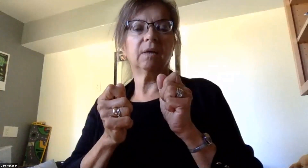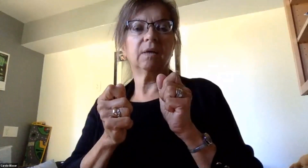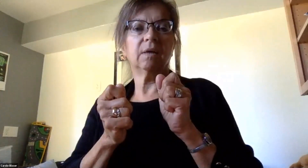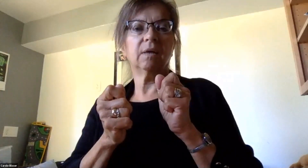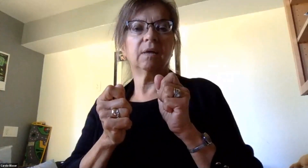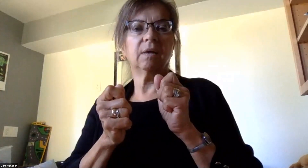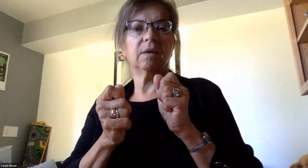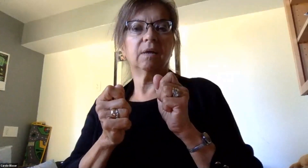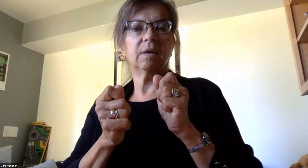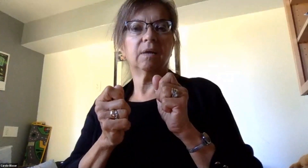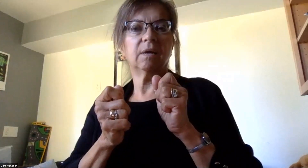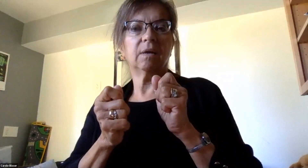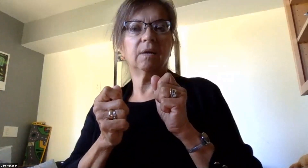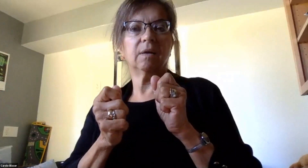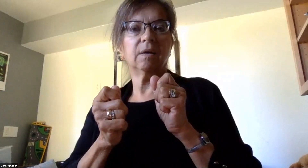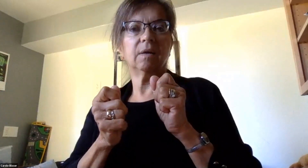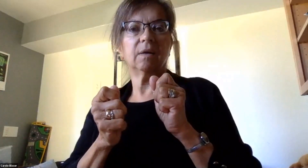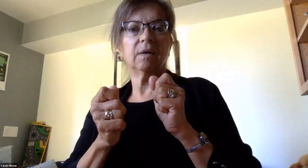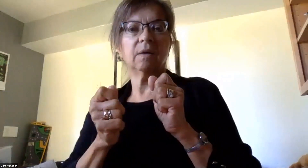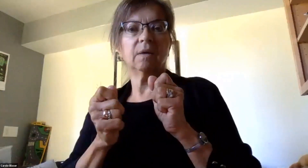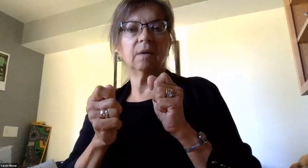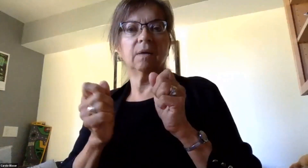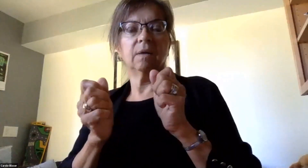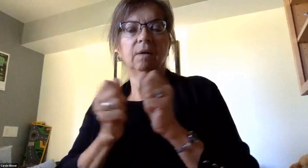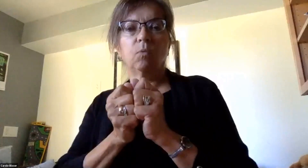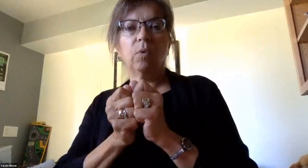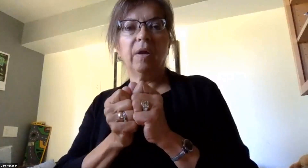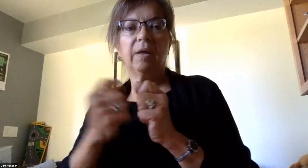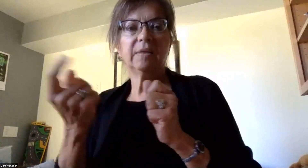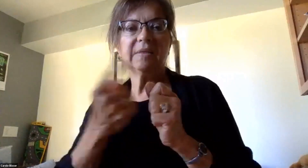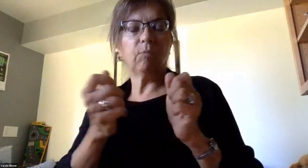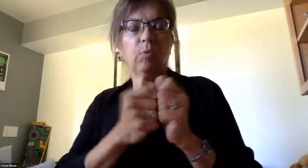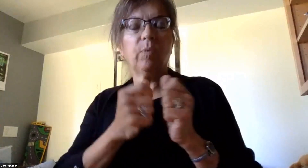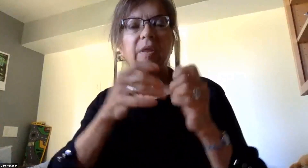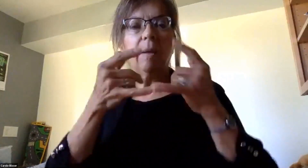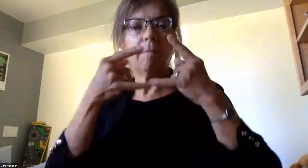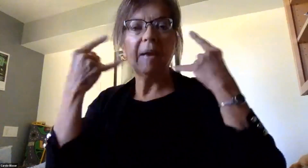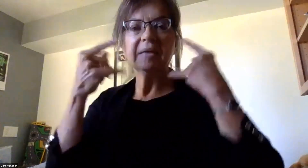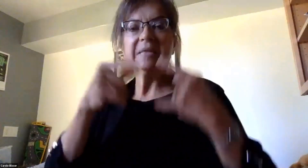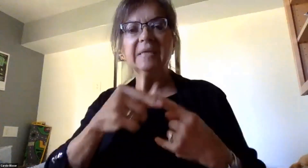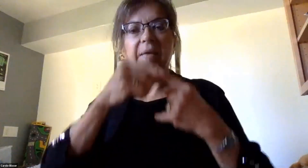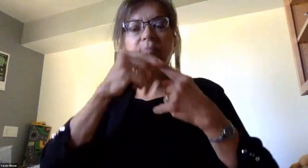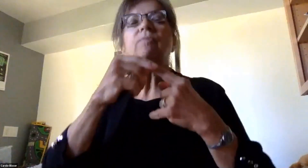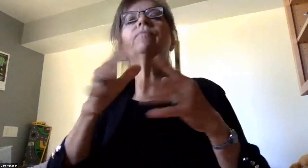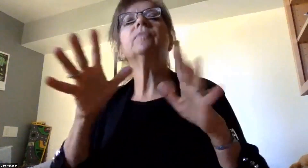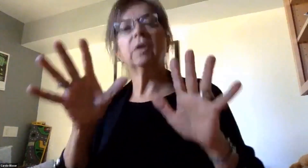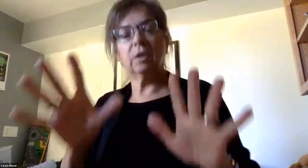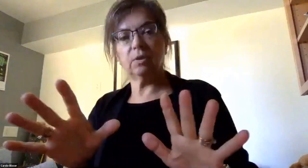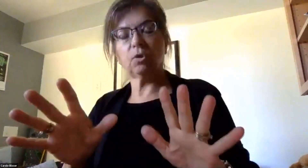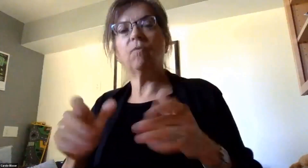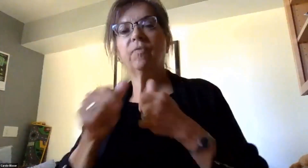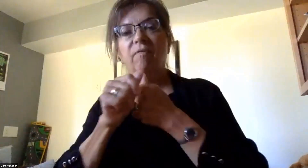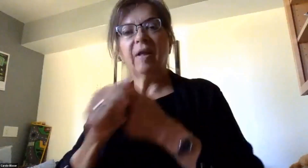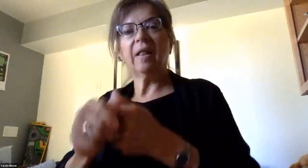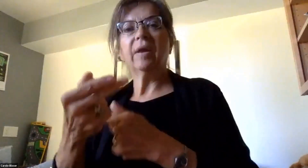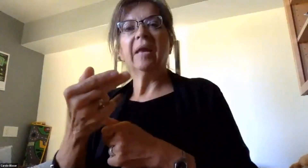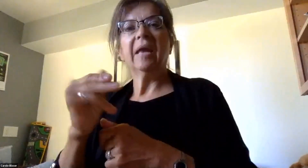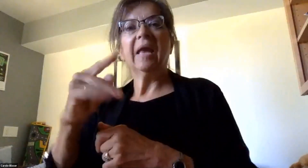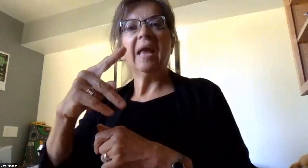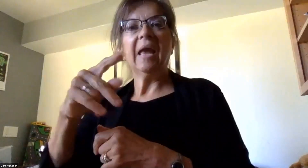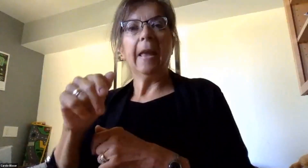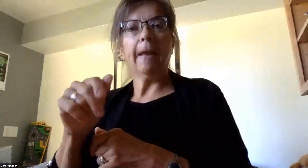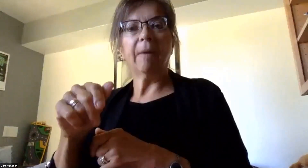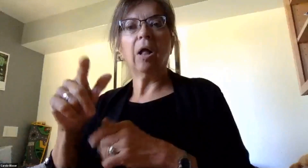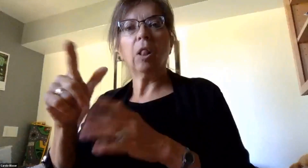is granted a mask exemption? So again, following HIPAA law and HIPAA regulations, we would not be able to share those individuals